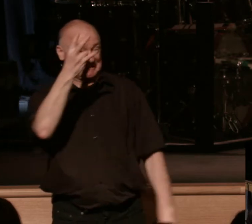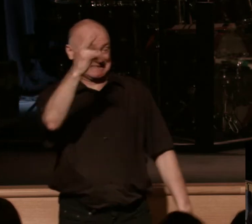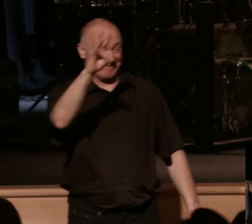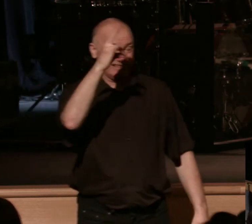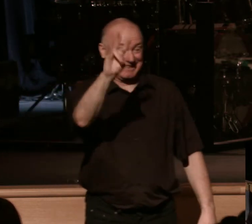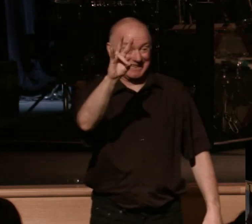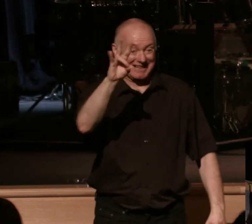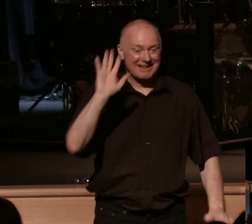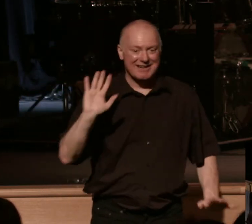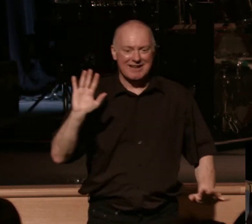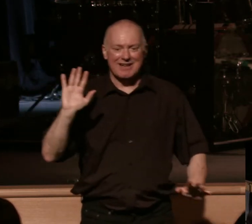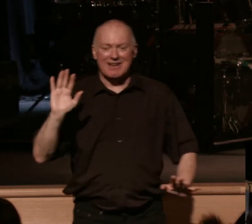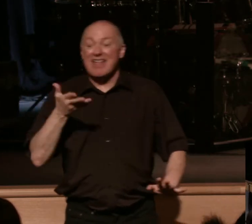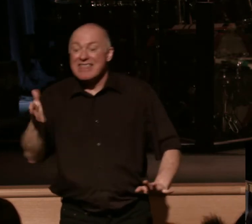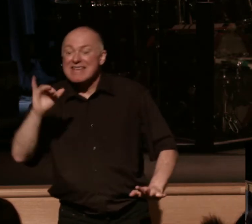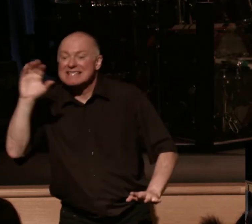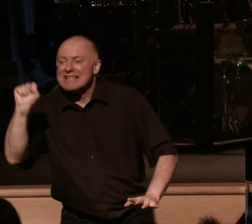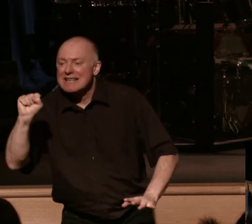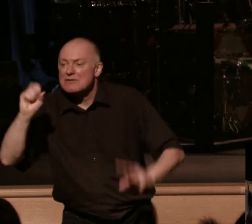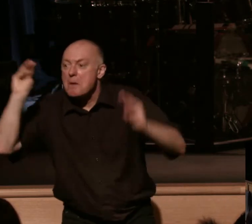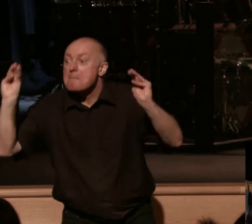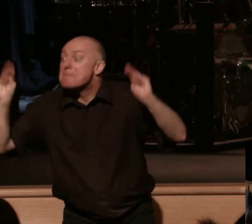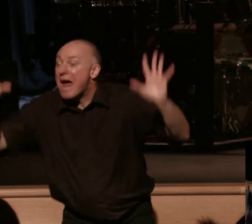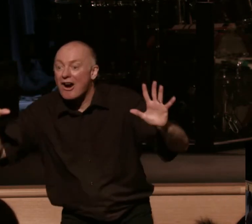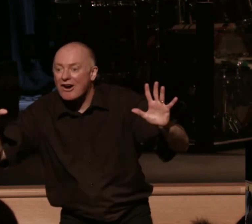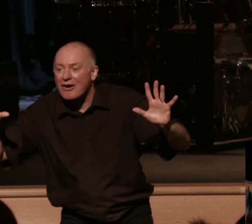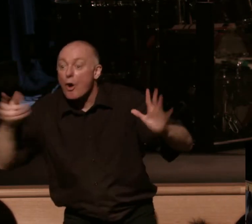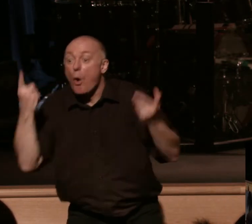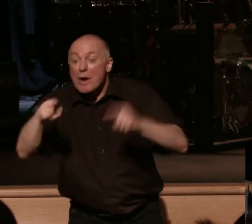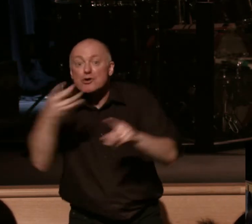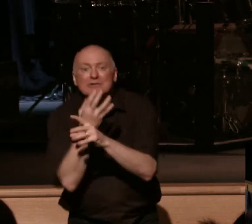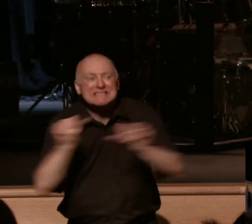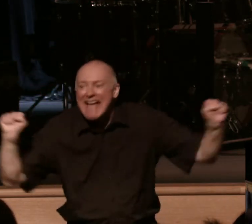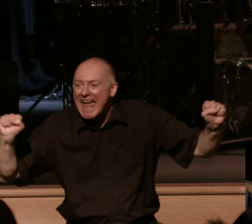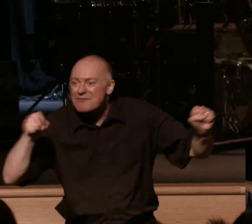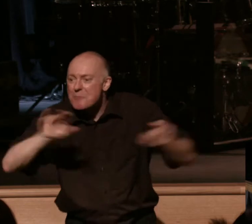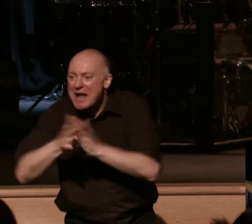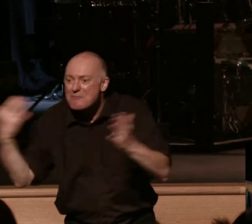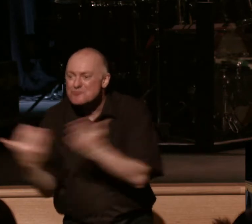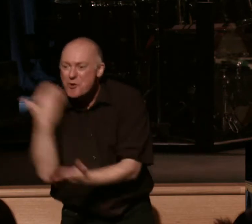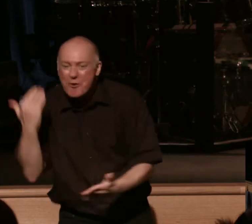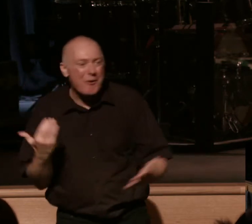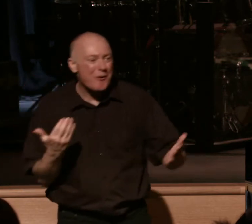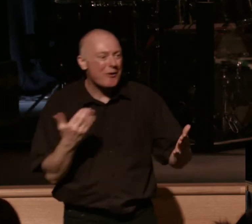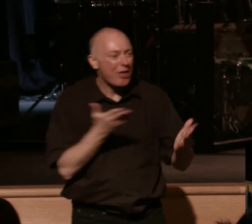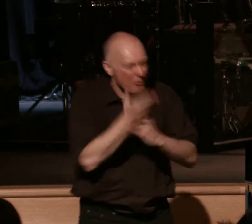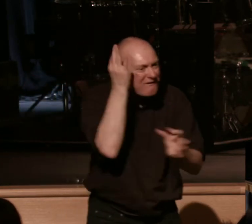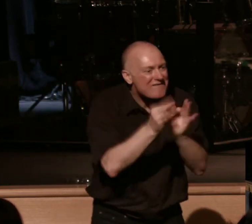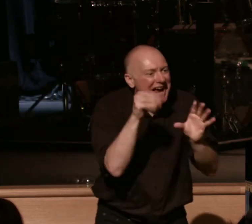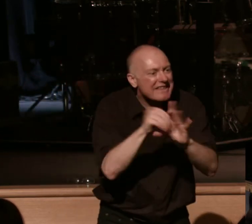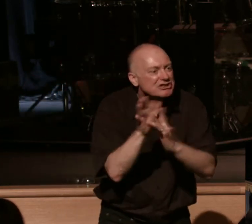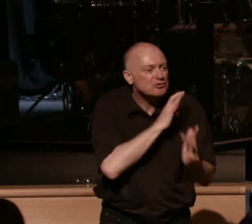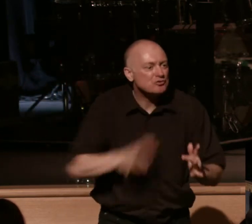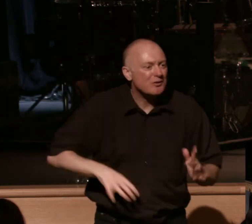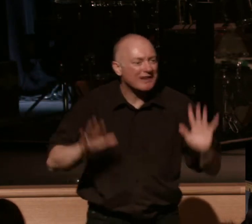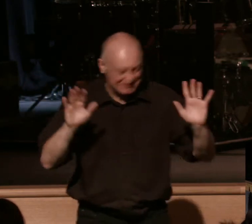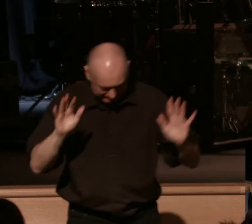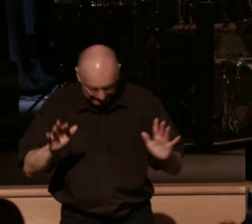This is the miracle of being saved by grace through faith in Jesus Christ. If anyone